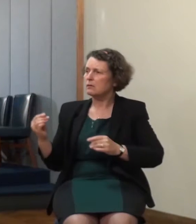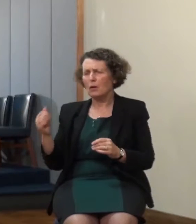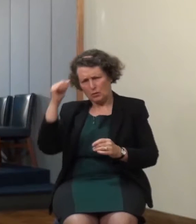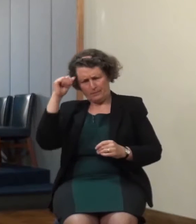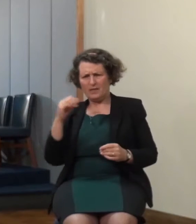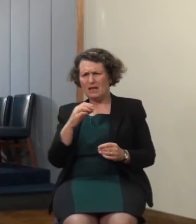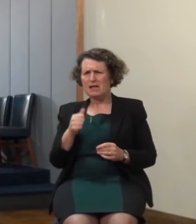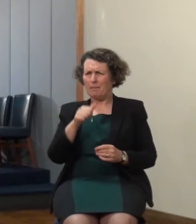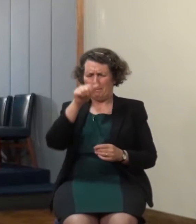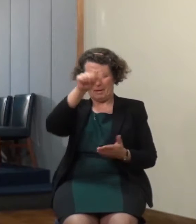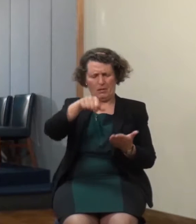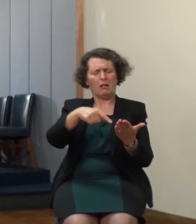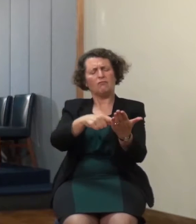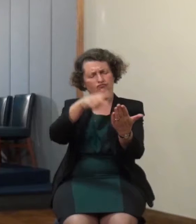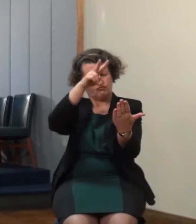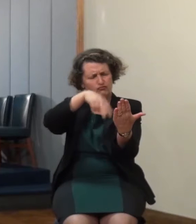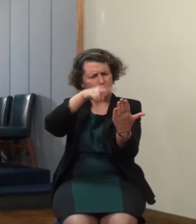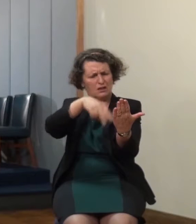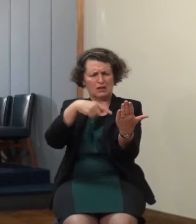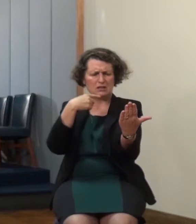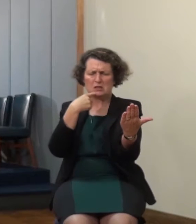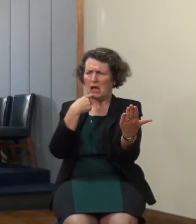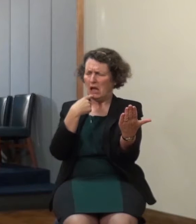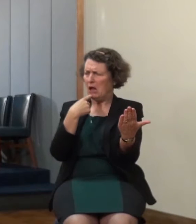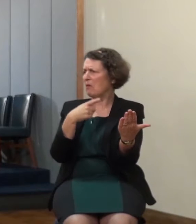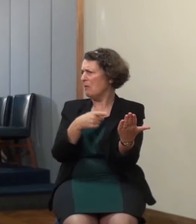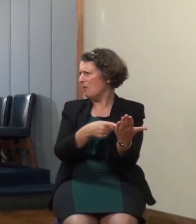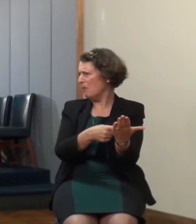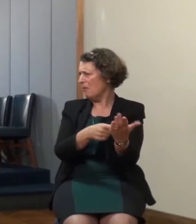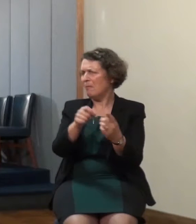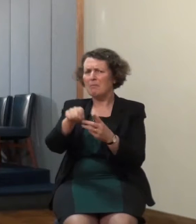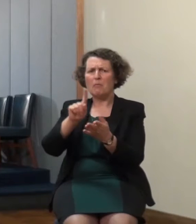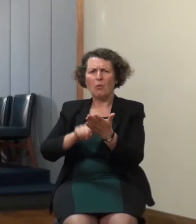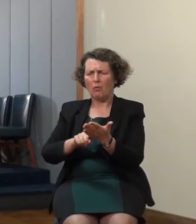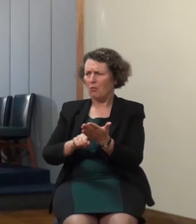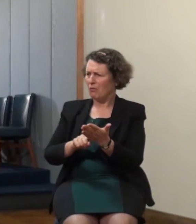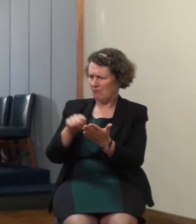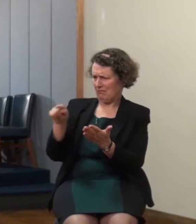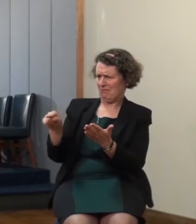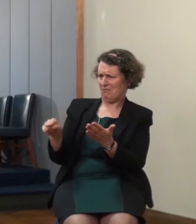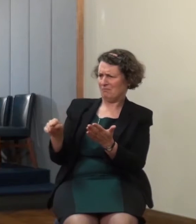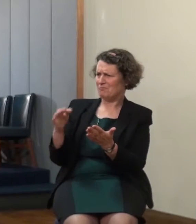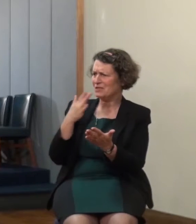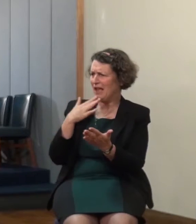they must interpret this they say before you see the apostle thought the Lord is coming next week tomorrow